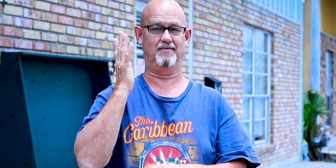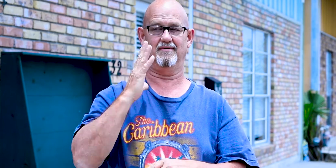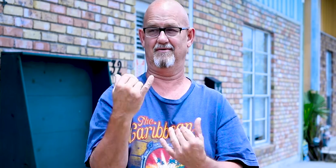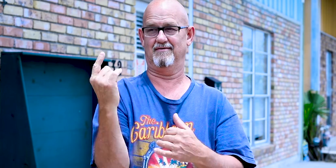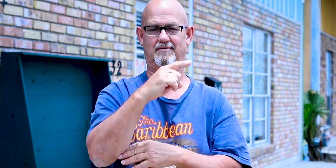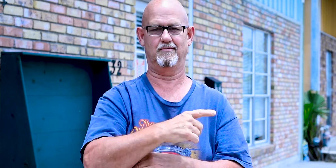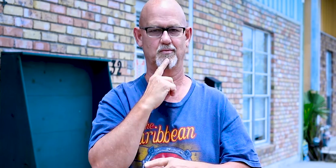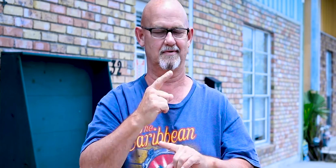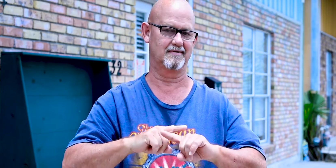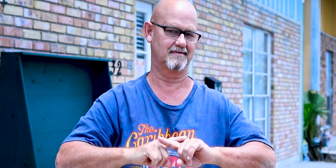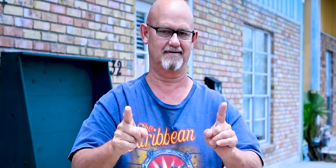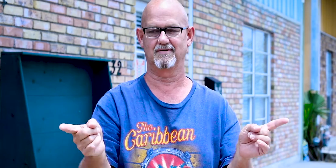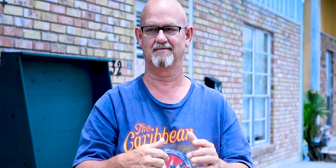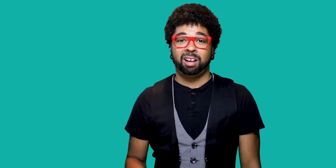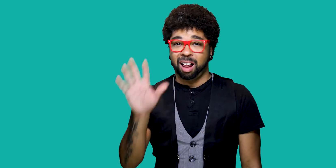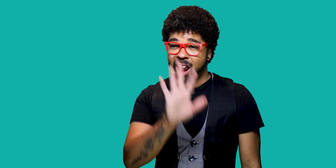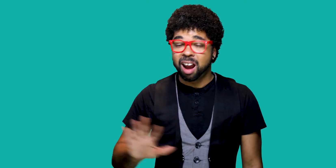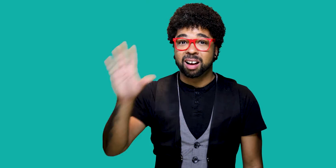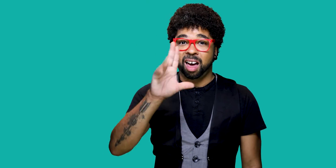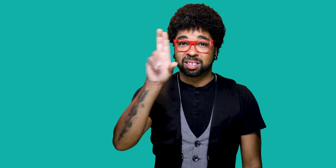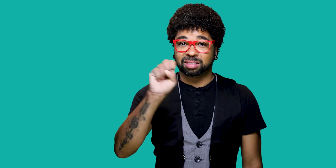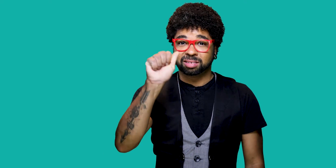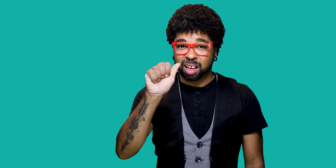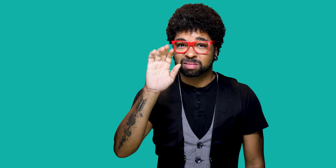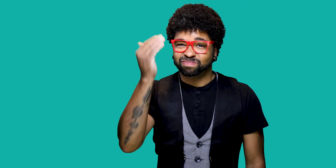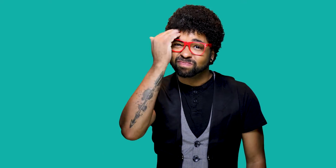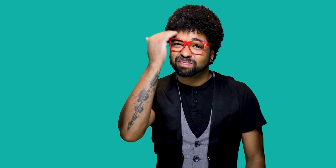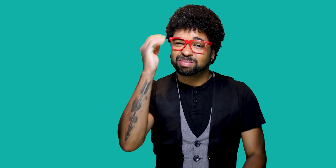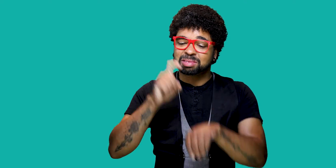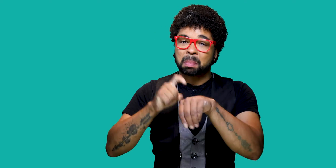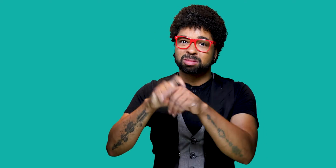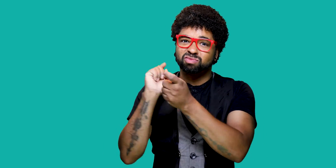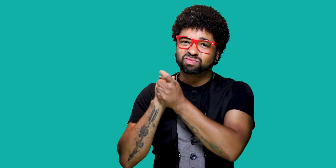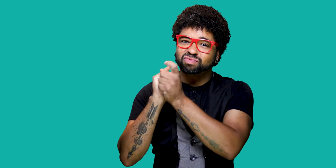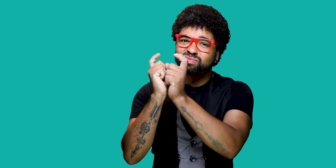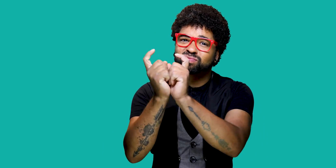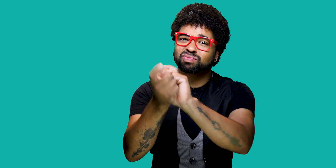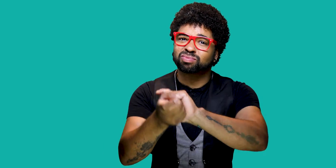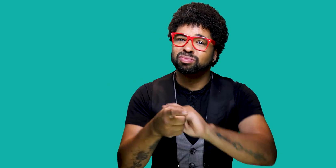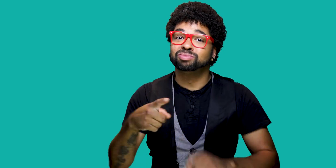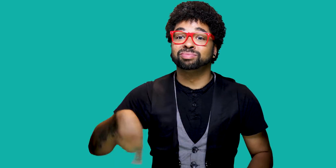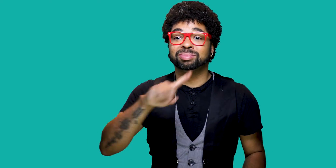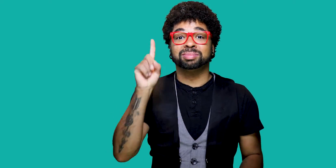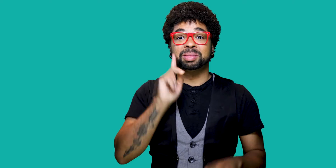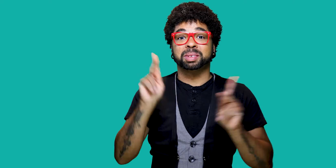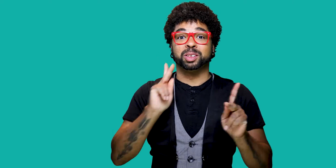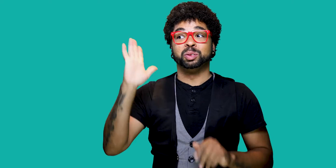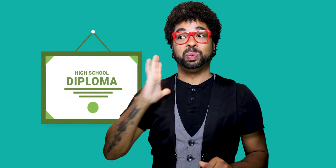has really evolved. It was different back then. Times are changing all over the United States. In the past, Deaf high school graduates didn't feel